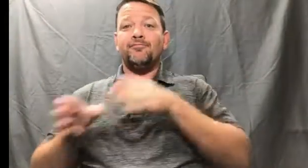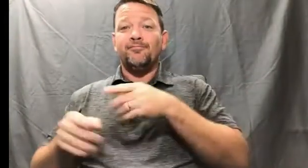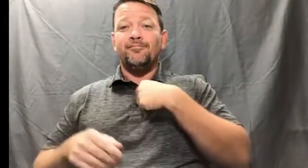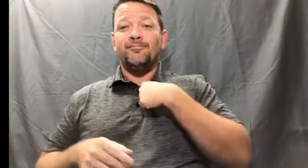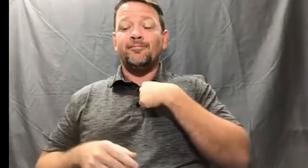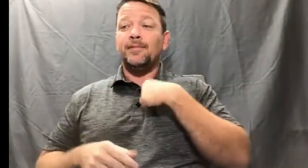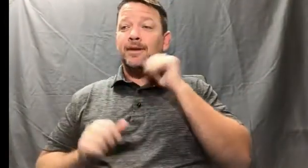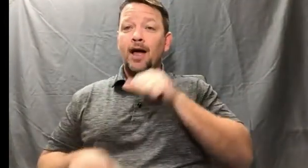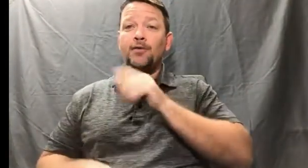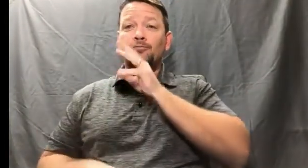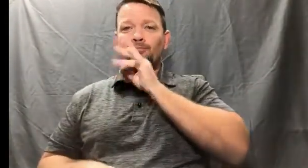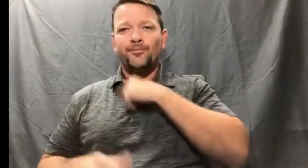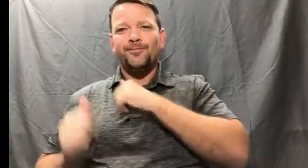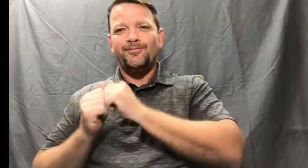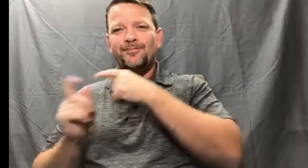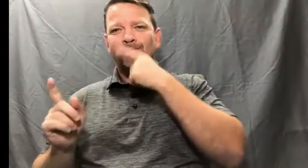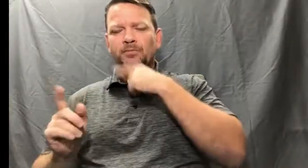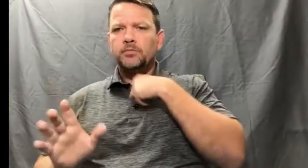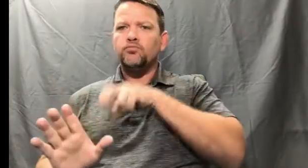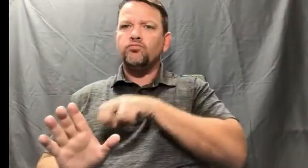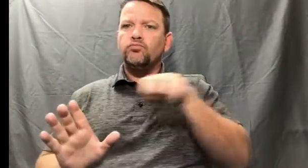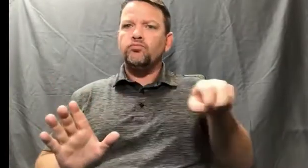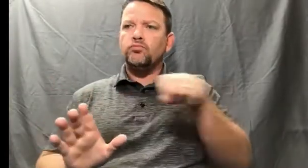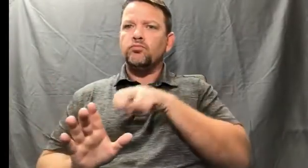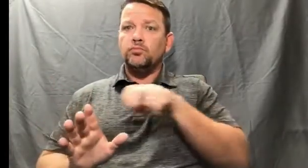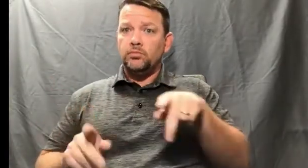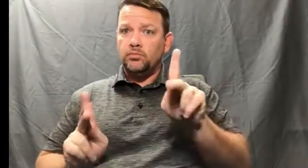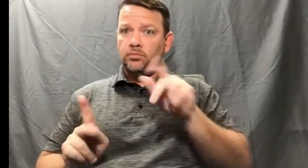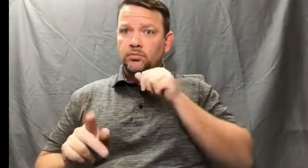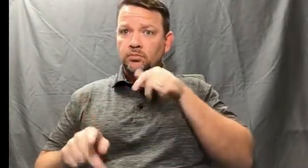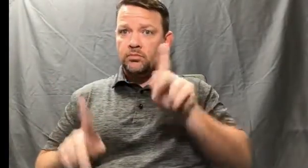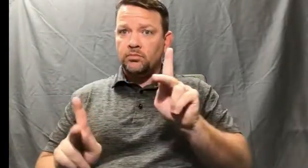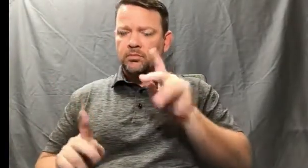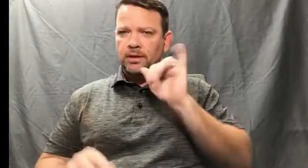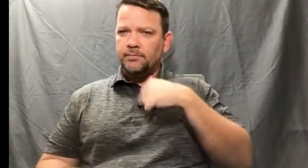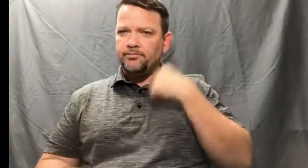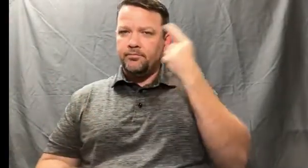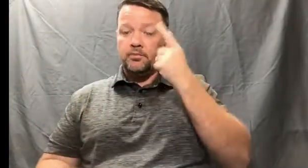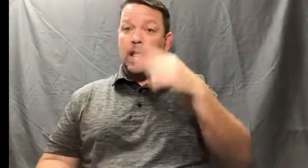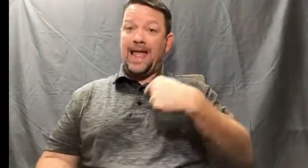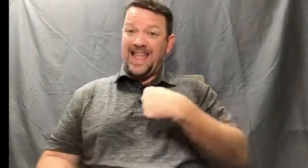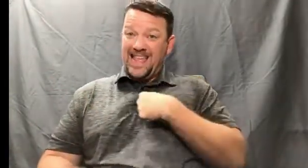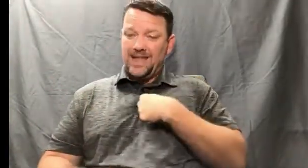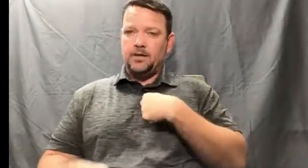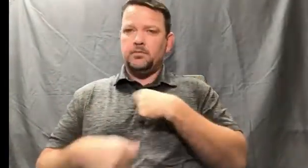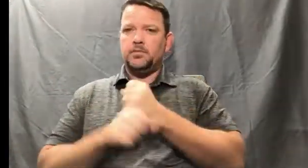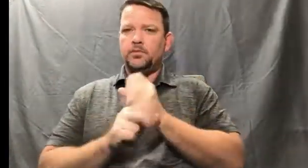We're going to take the rules of signing out of this. But